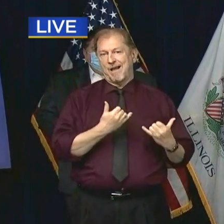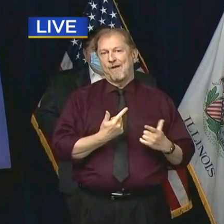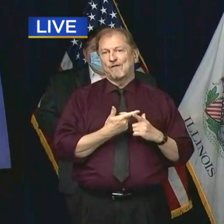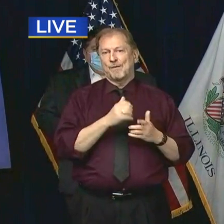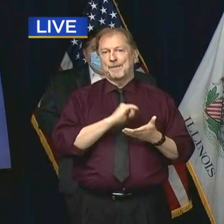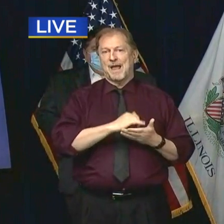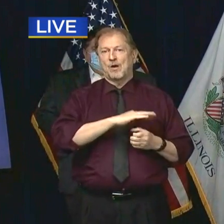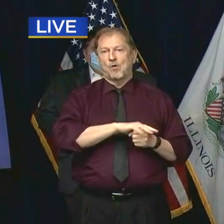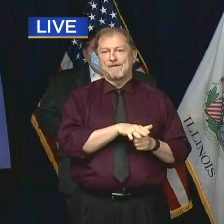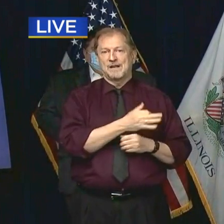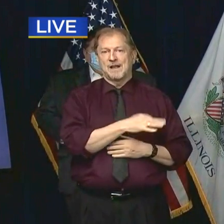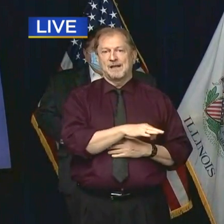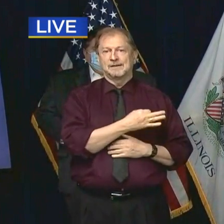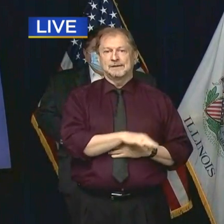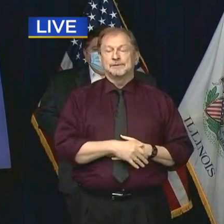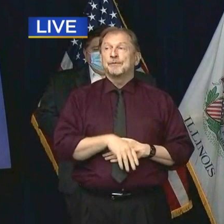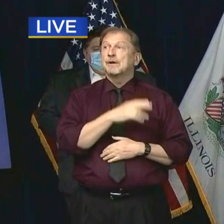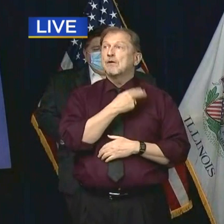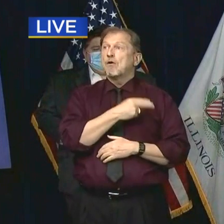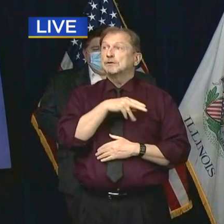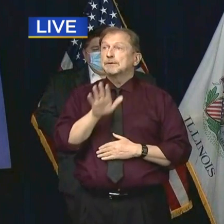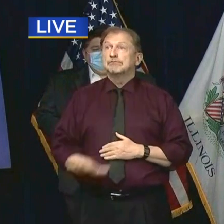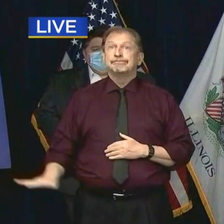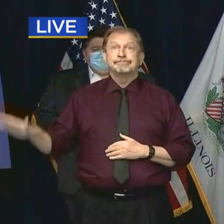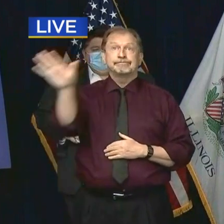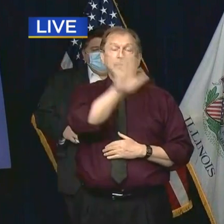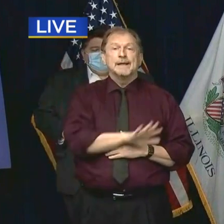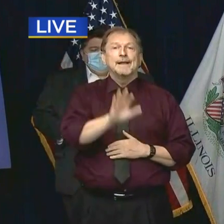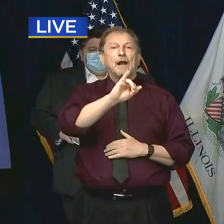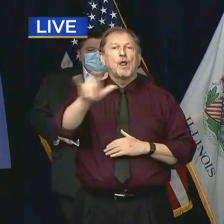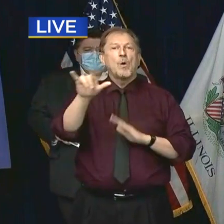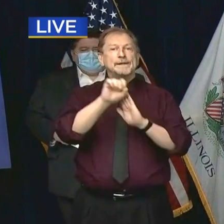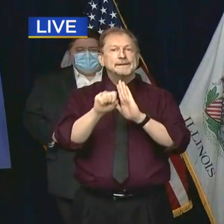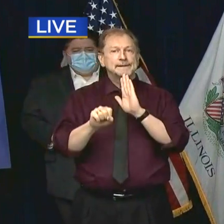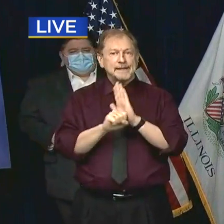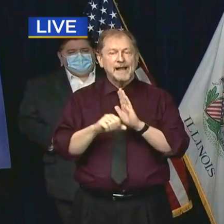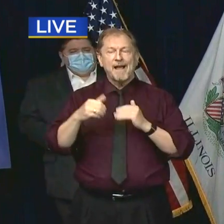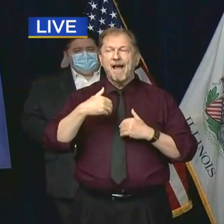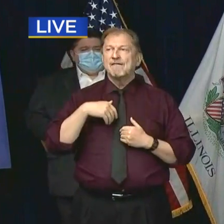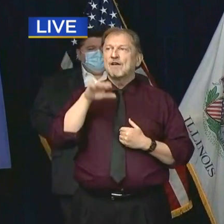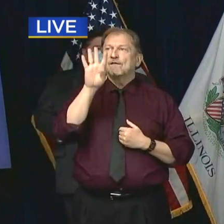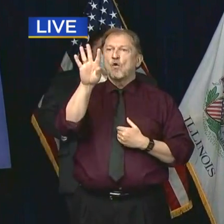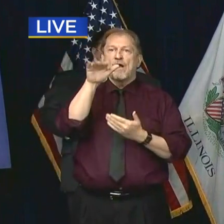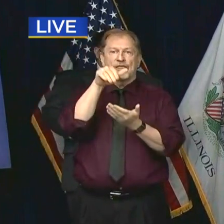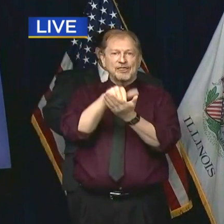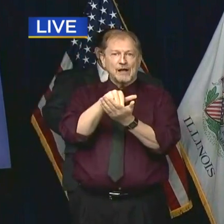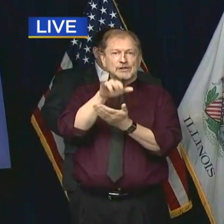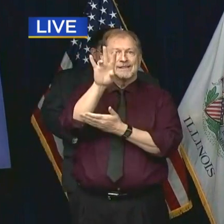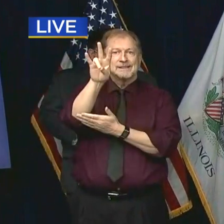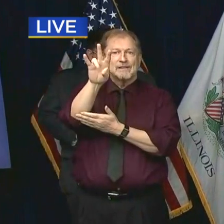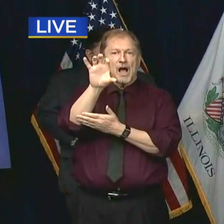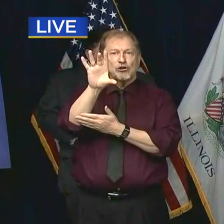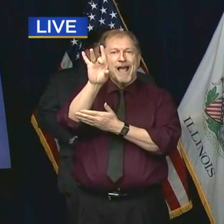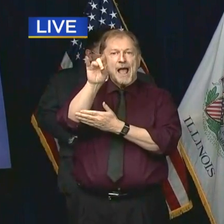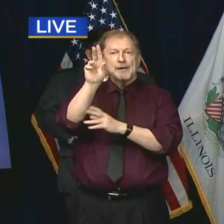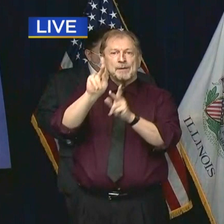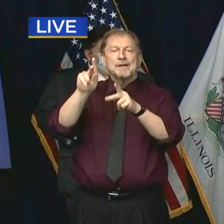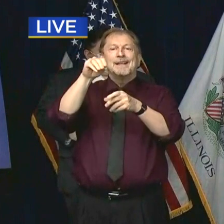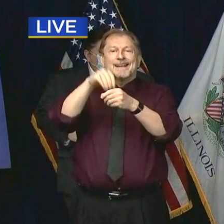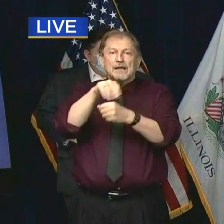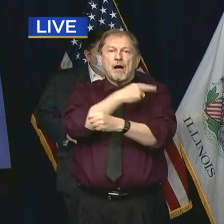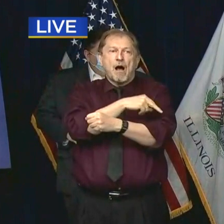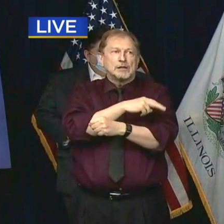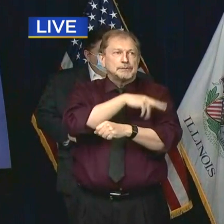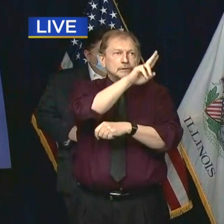Regarding hospitalizations in the hospitals throughout the state, we have 4,780 people who were